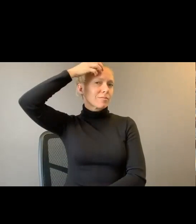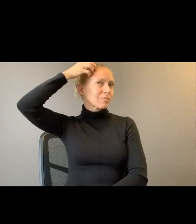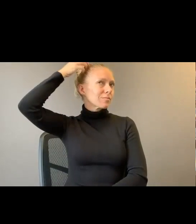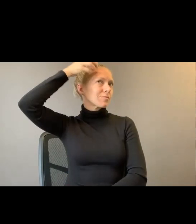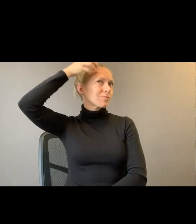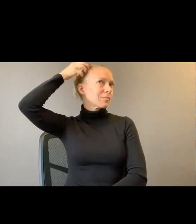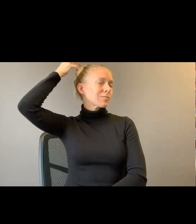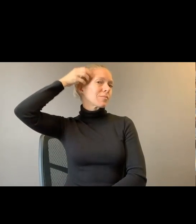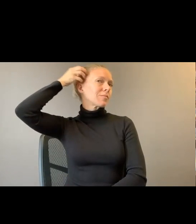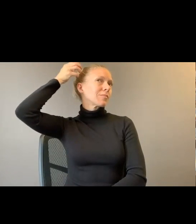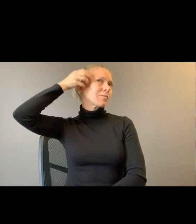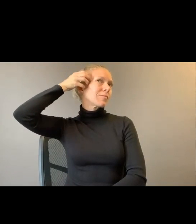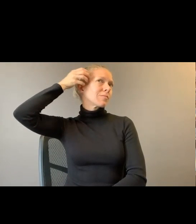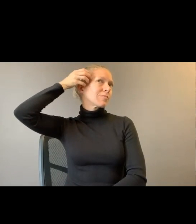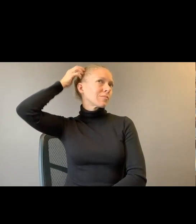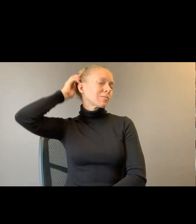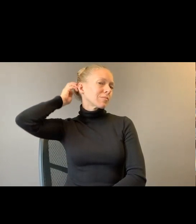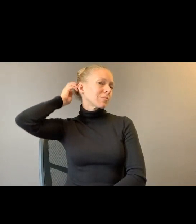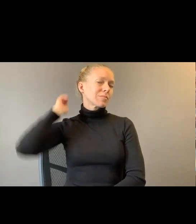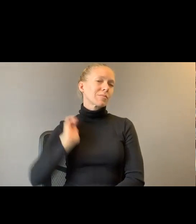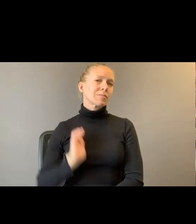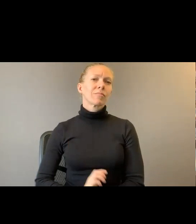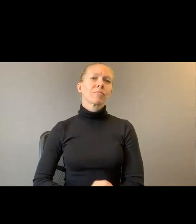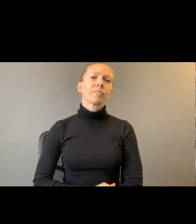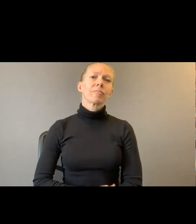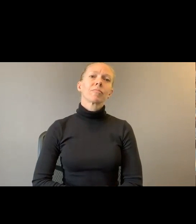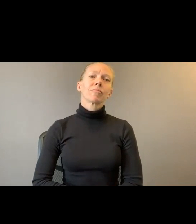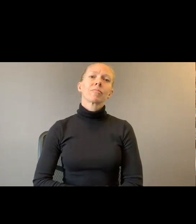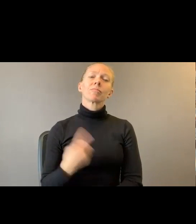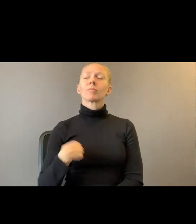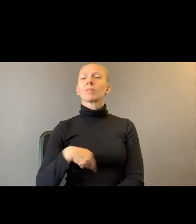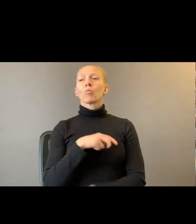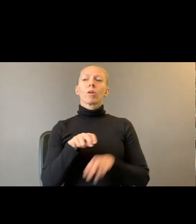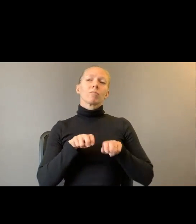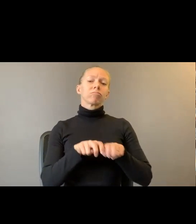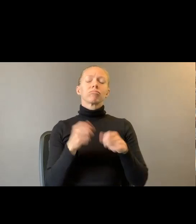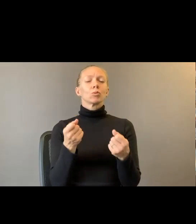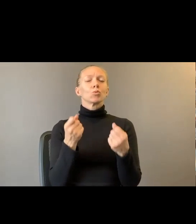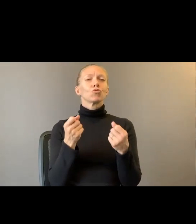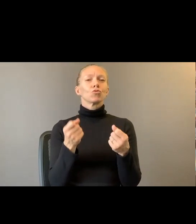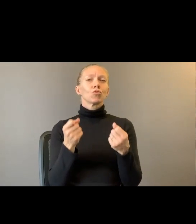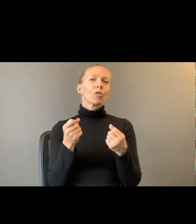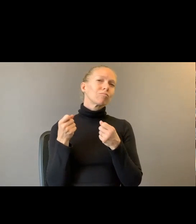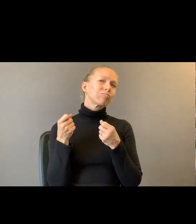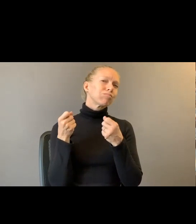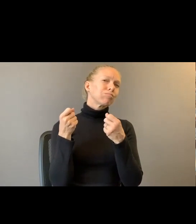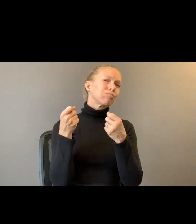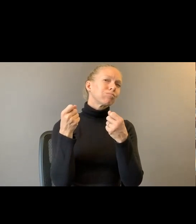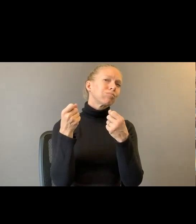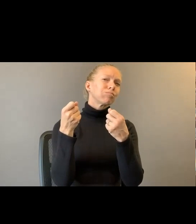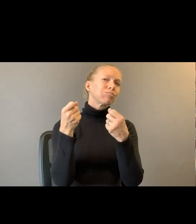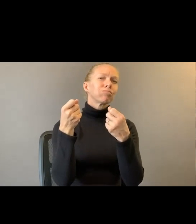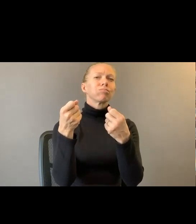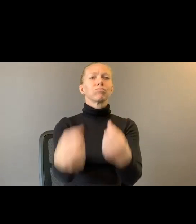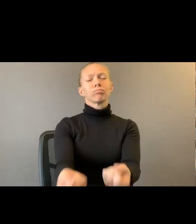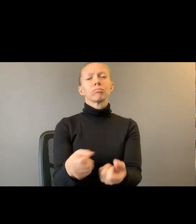along my temple into shelves. We drove down seven miles singing Anita Baker. Too early for all